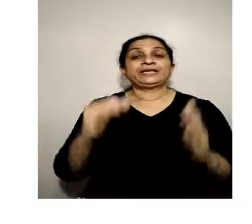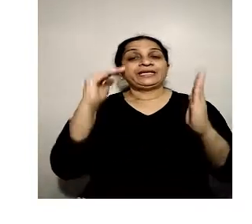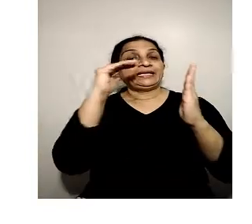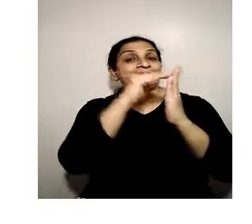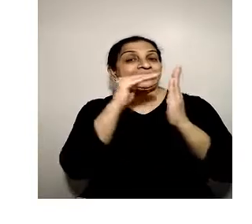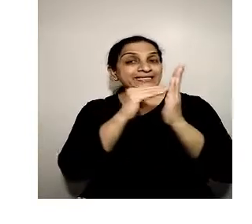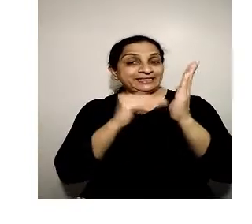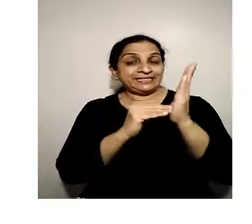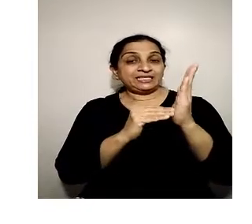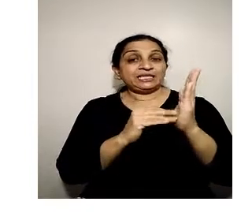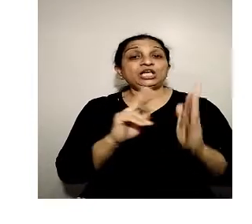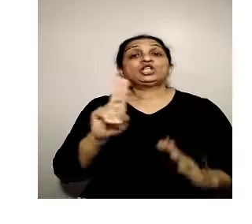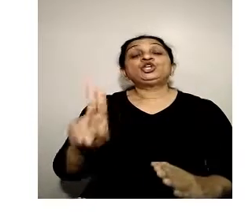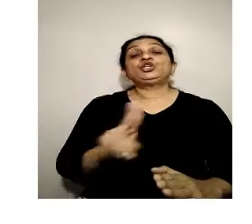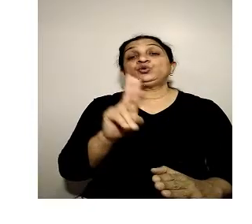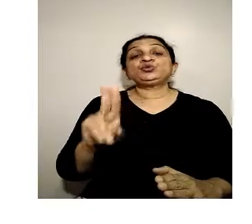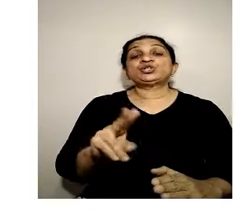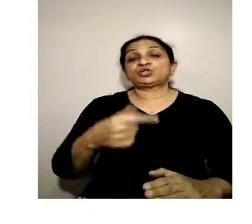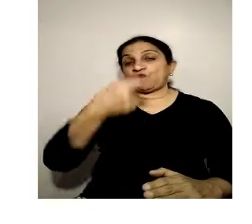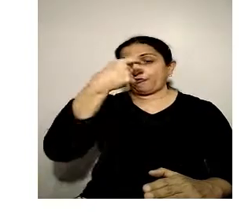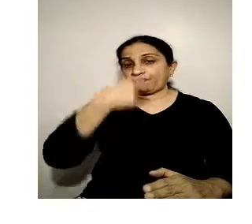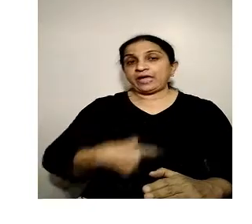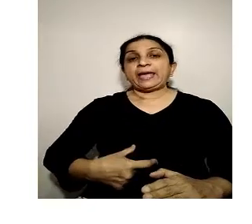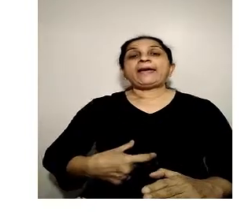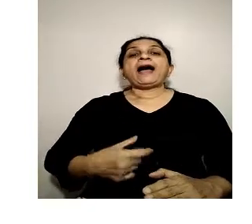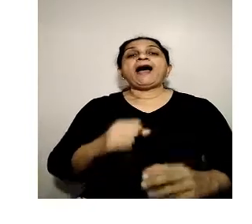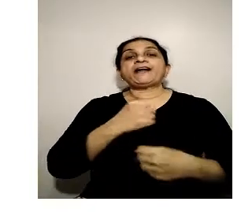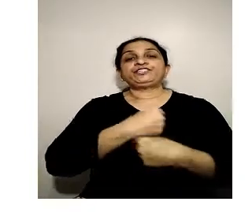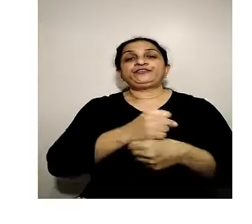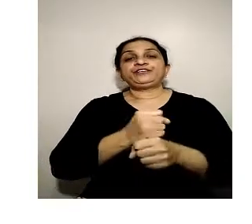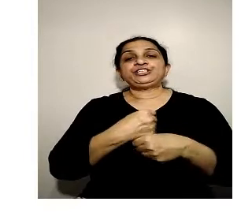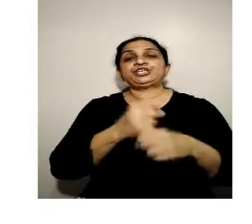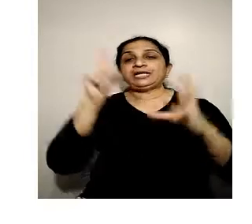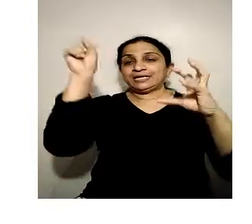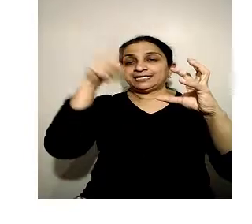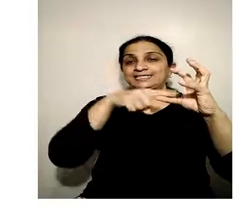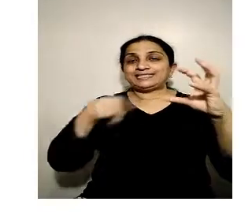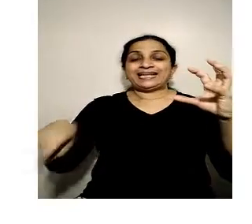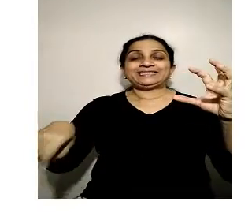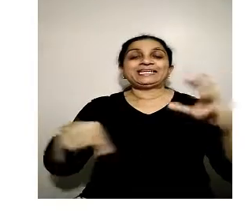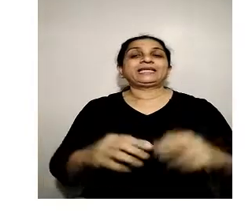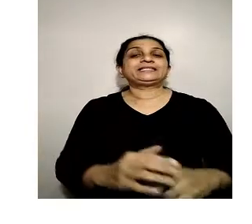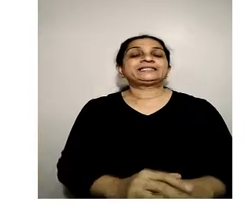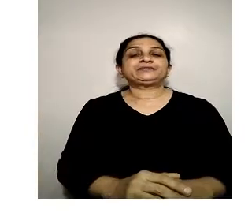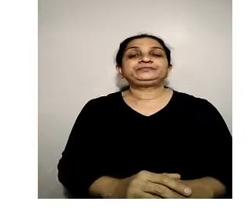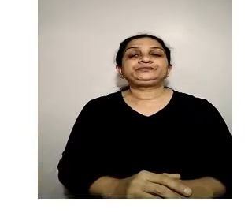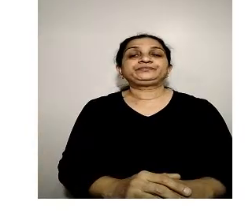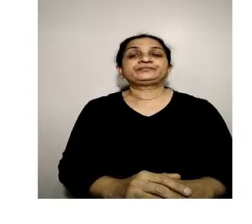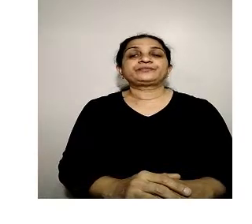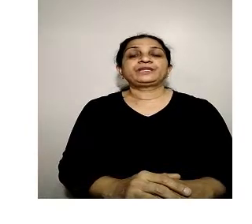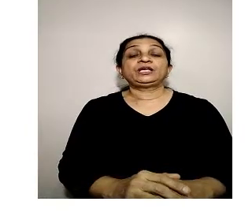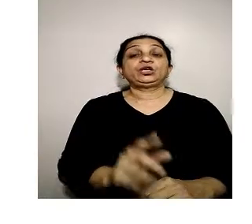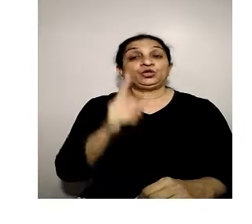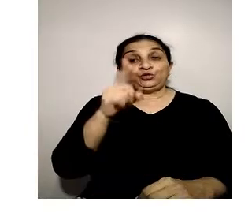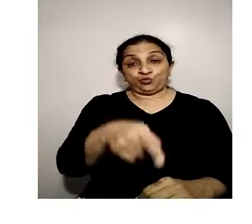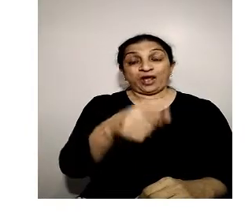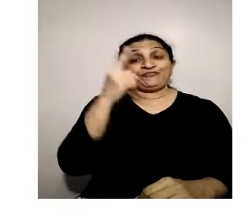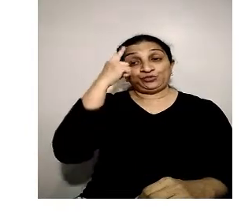List the uses of artificial satellites. You have to